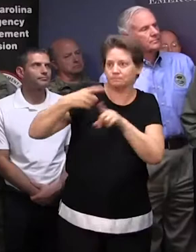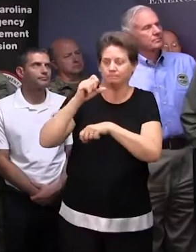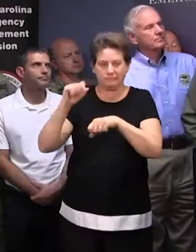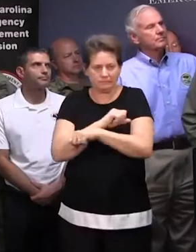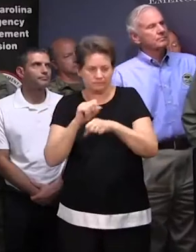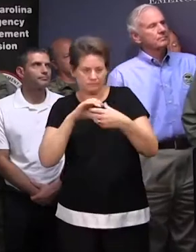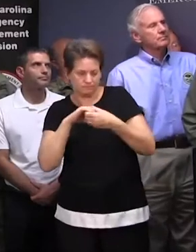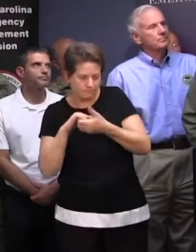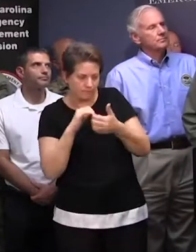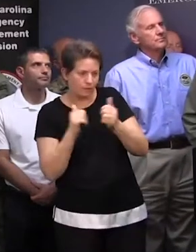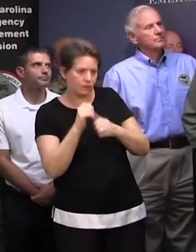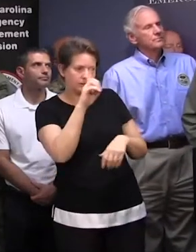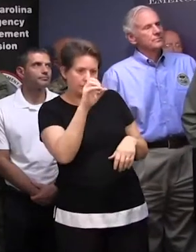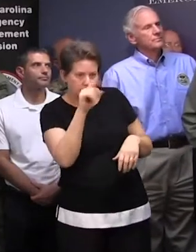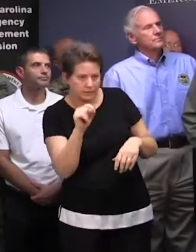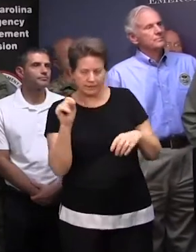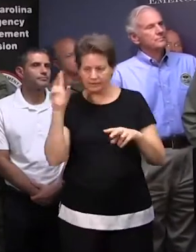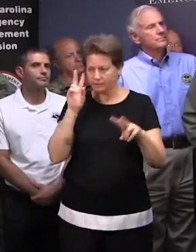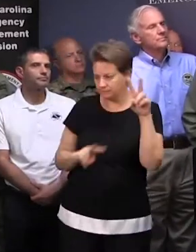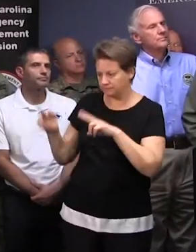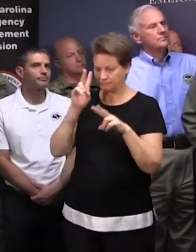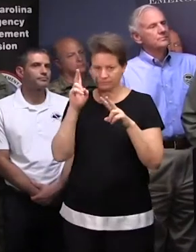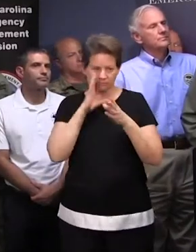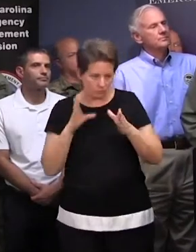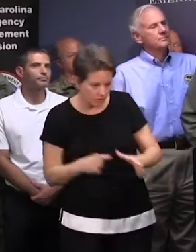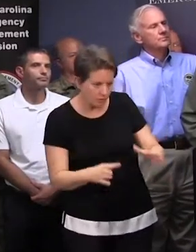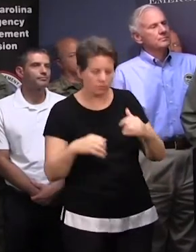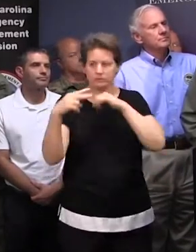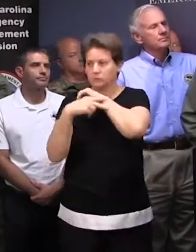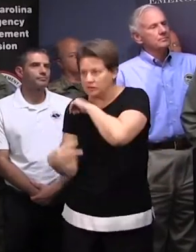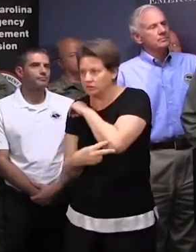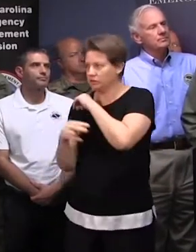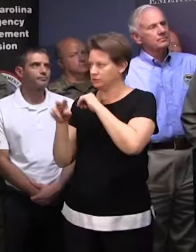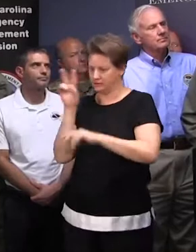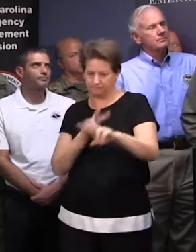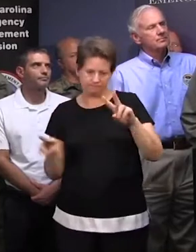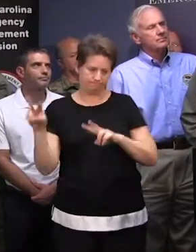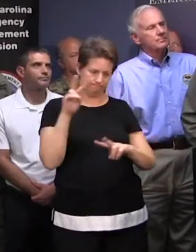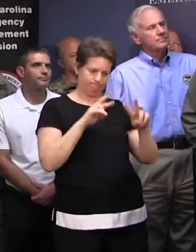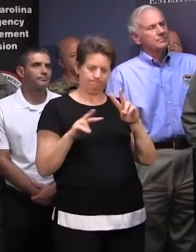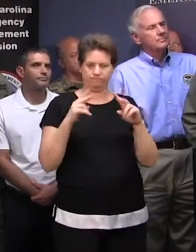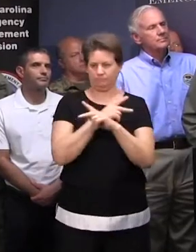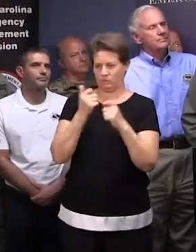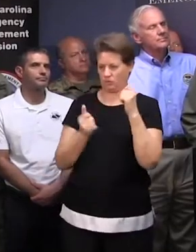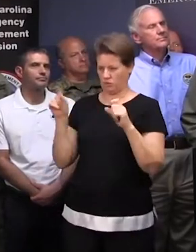DOT to look at that, to map it, to look at roadways and bridges to see what areas should be on top of those priority